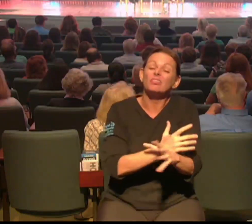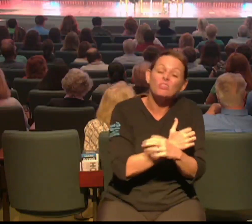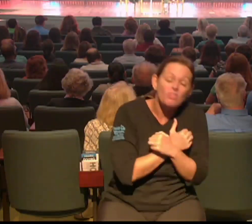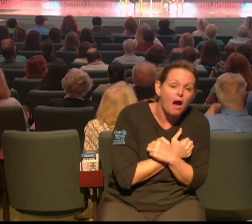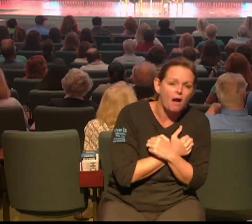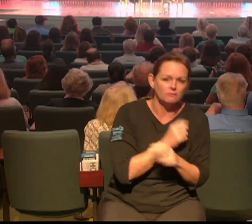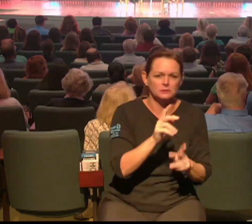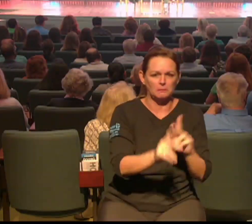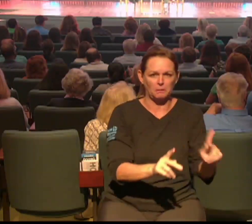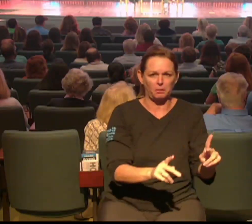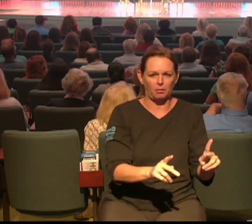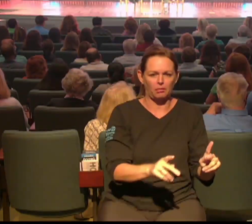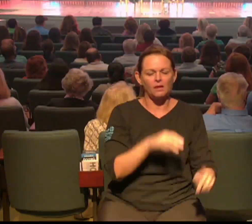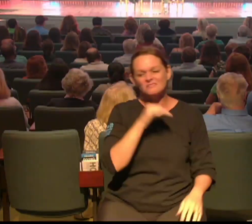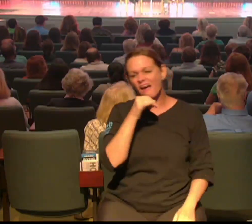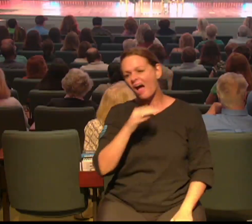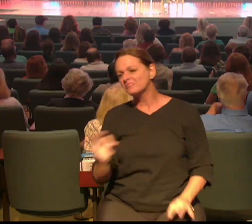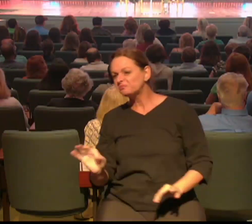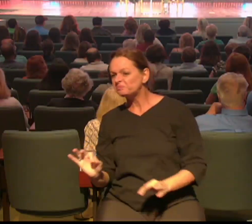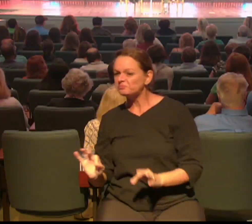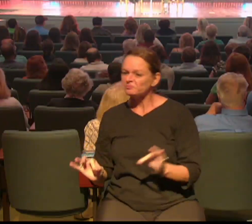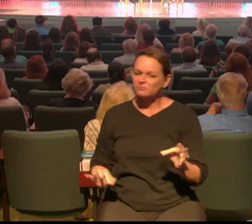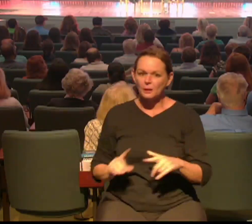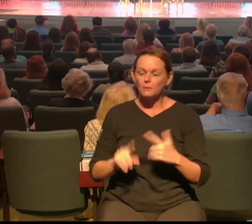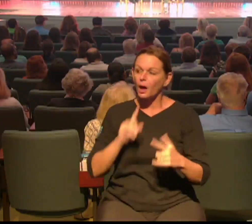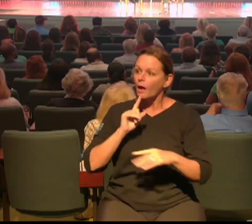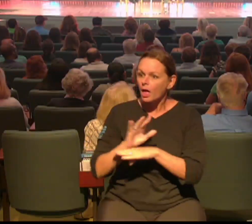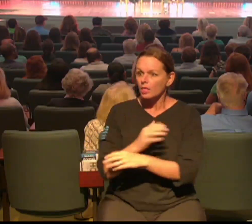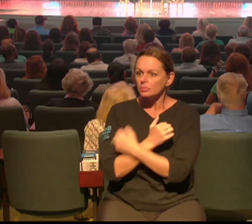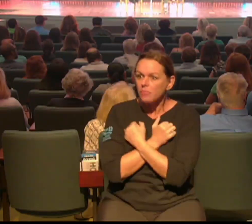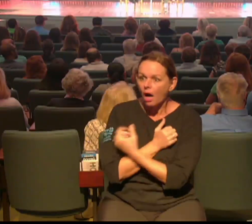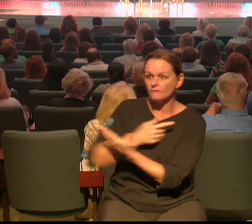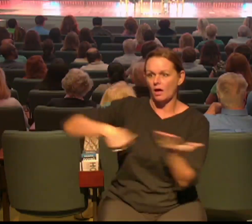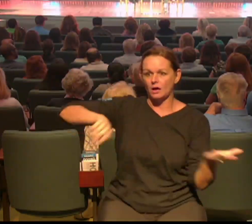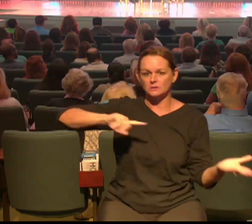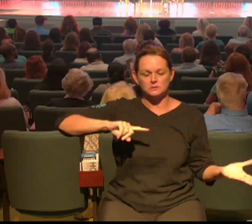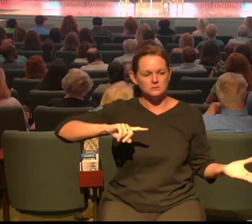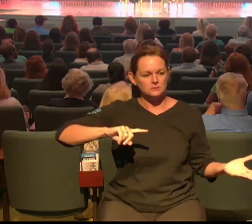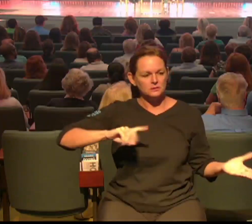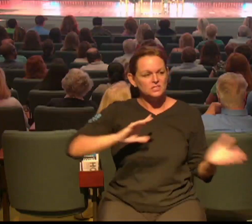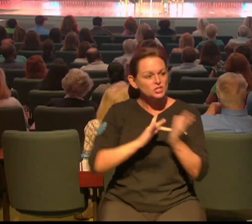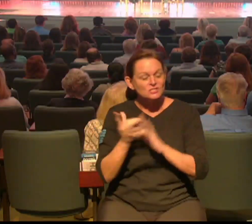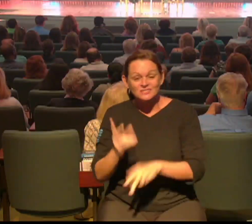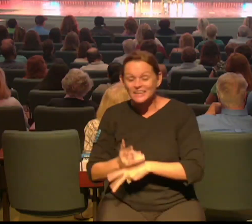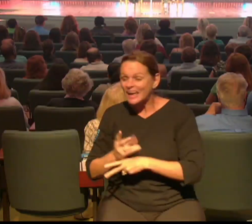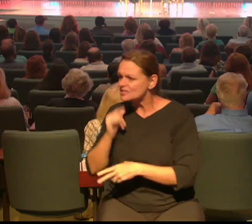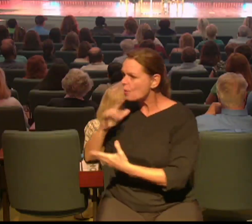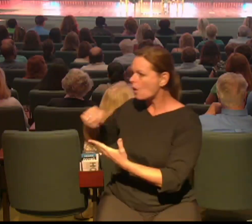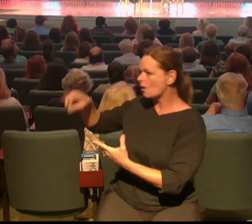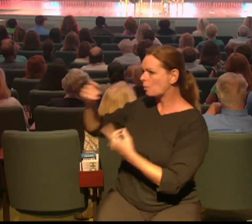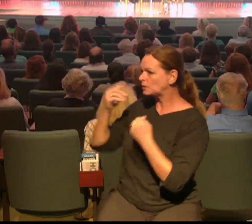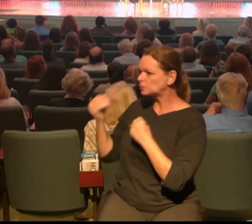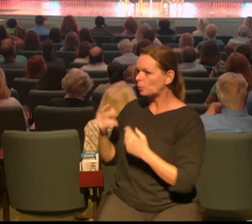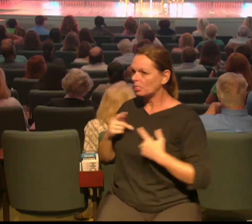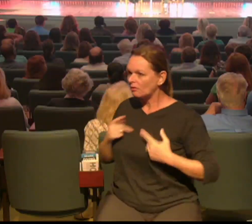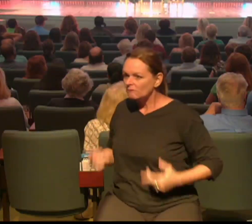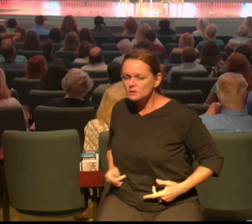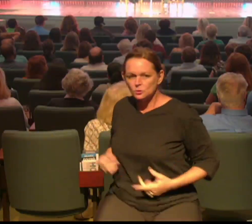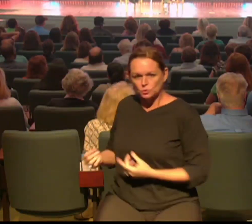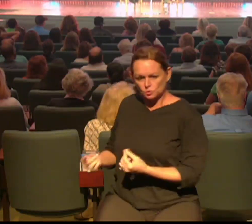condition of people's hearts, but he cared about the physical condition of their lives. He cared about their eternity, but